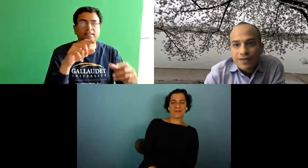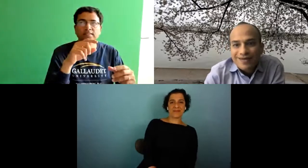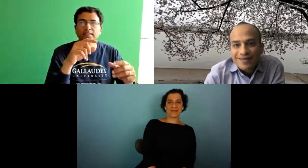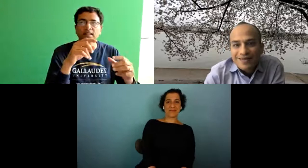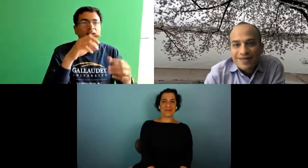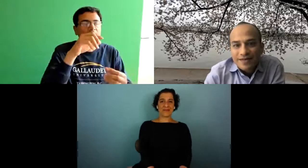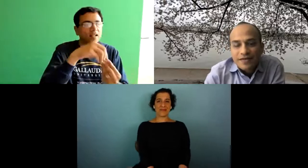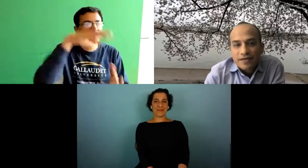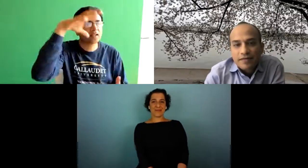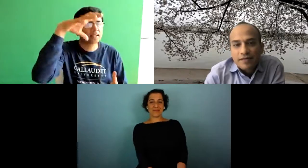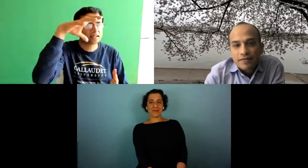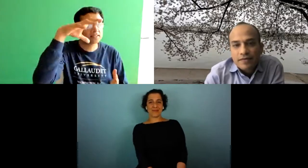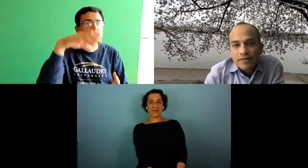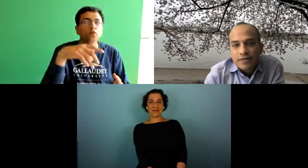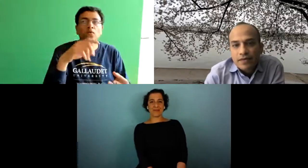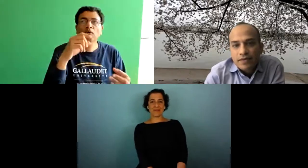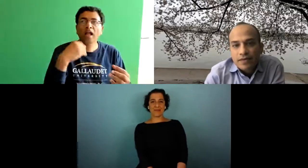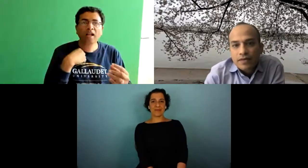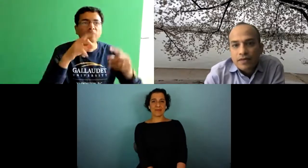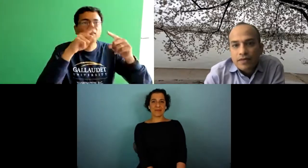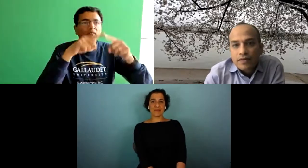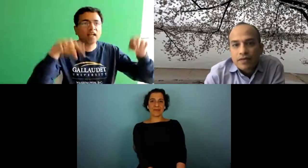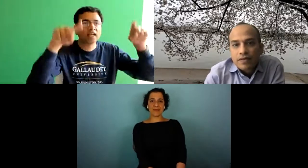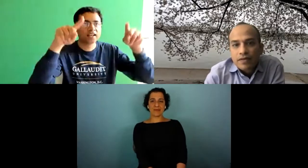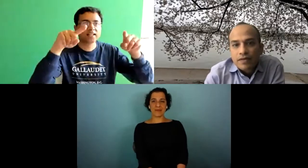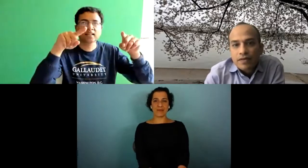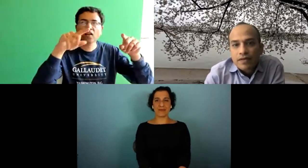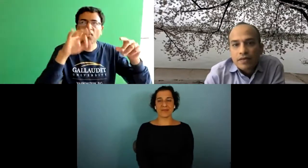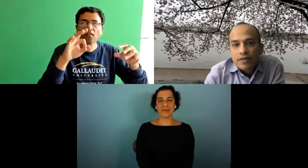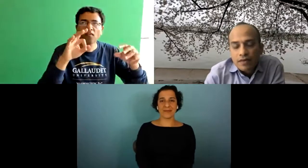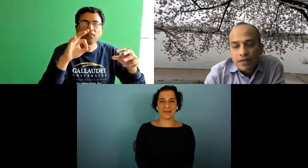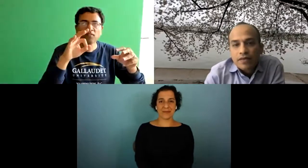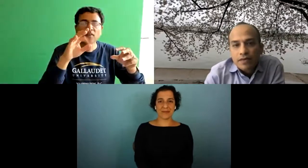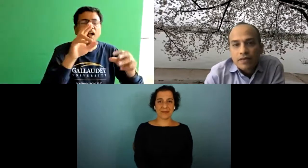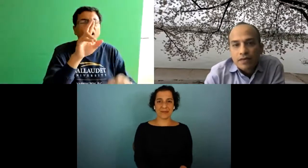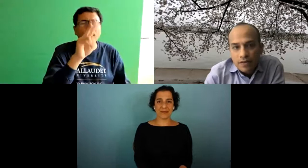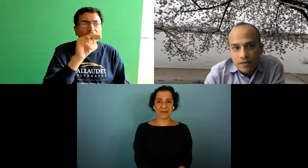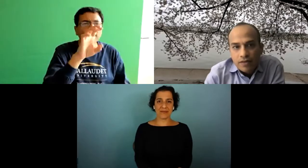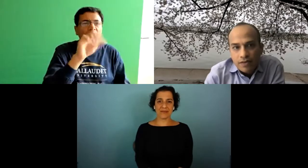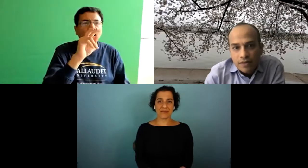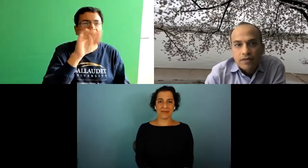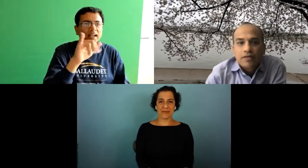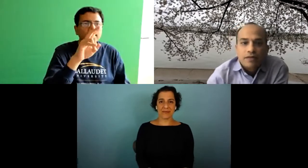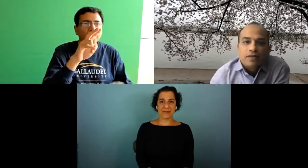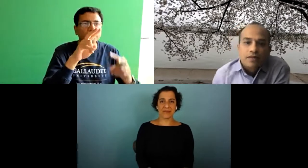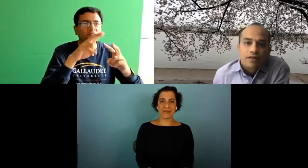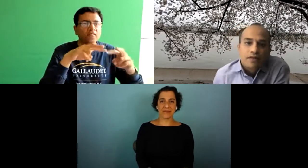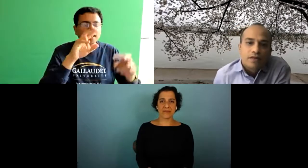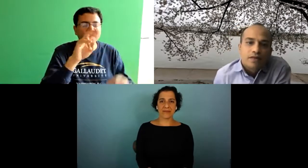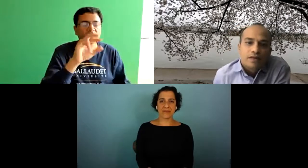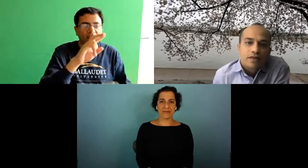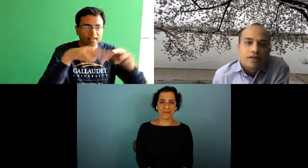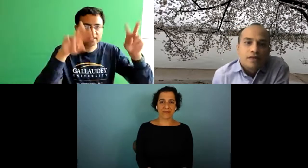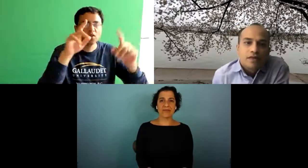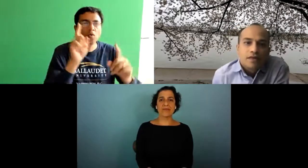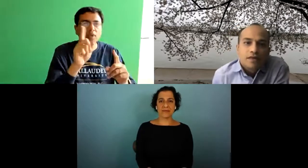expectations so let's say that you have a signing avatar there's something called